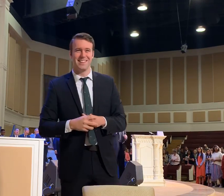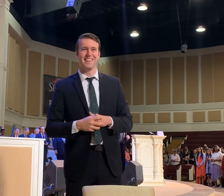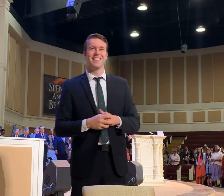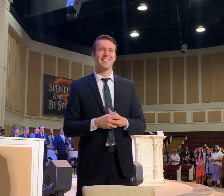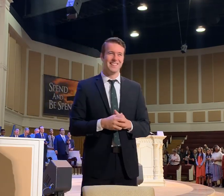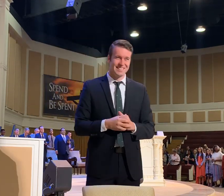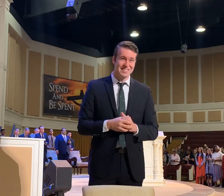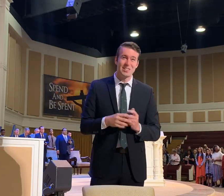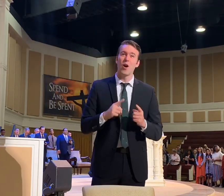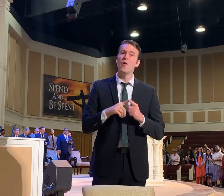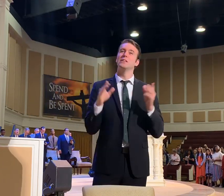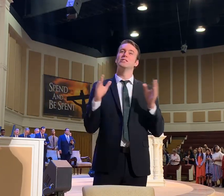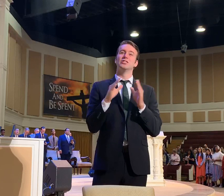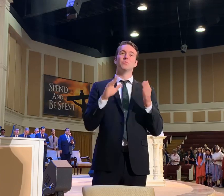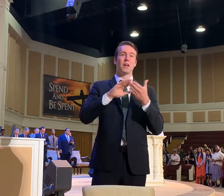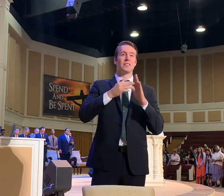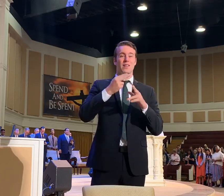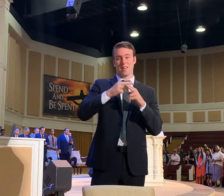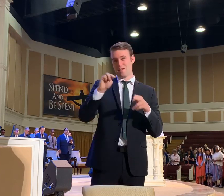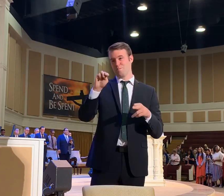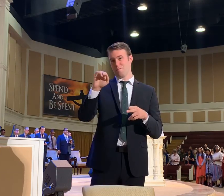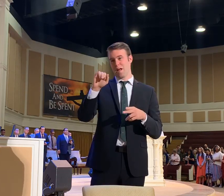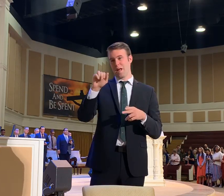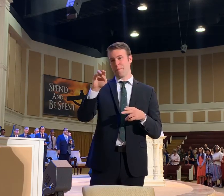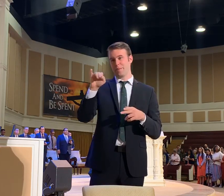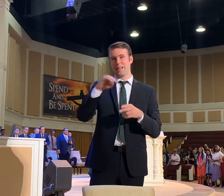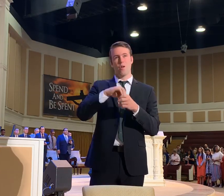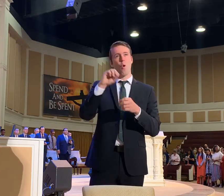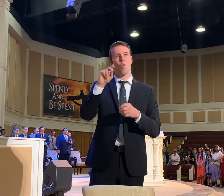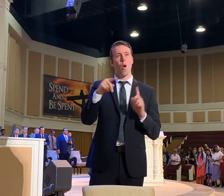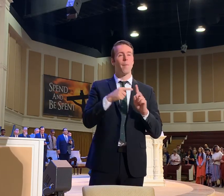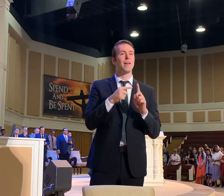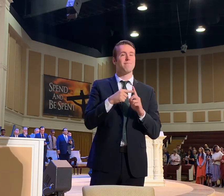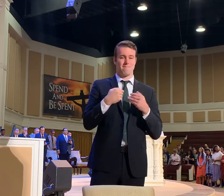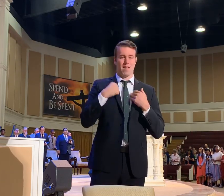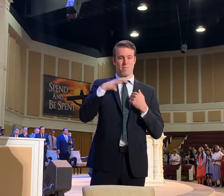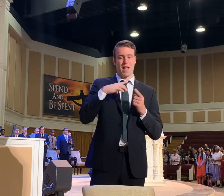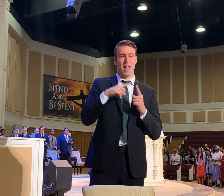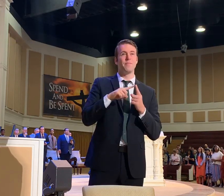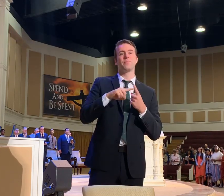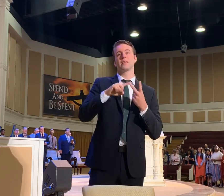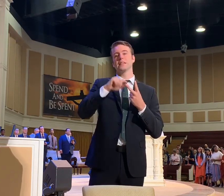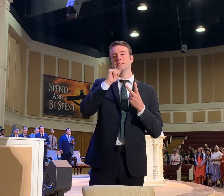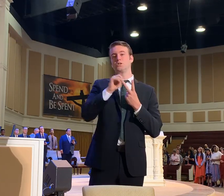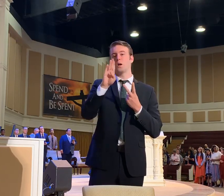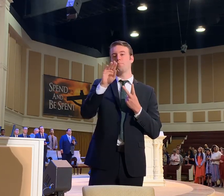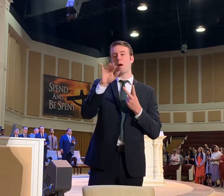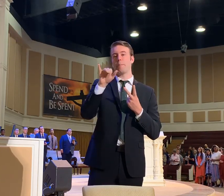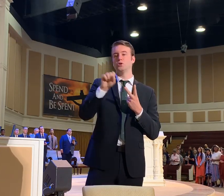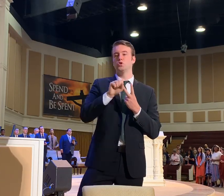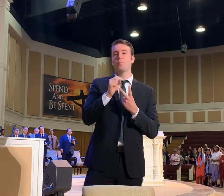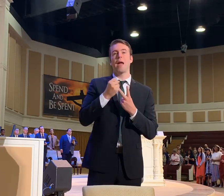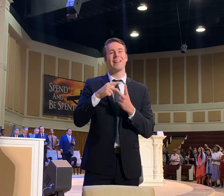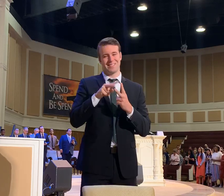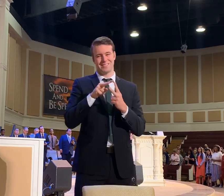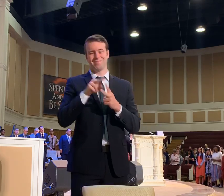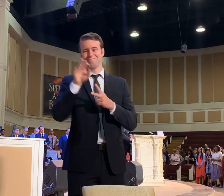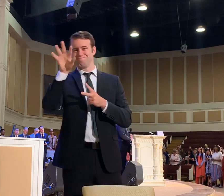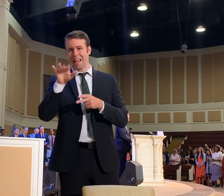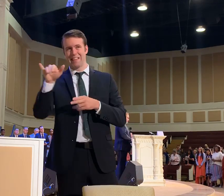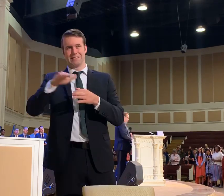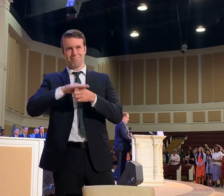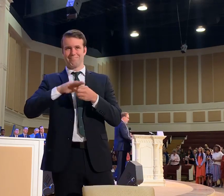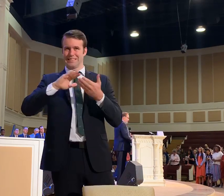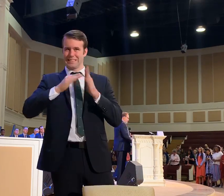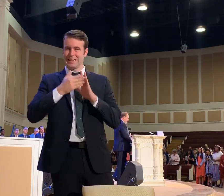But in a little small town, when he was a young man, Sister Bobby Schumann was a young preacher's wife that pastored